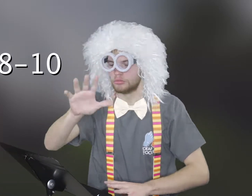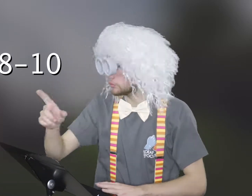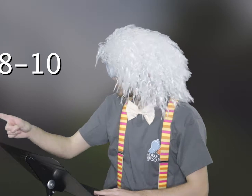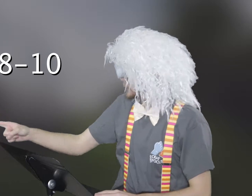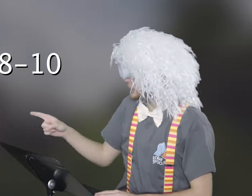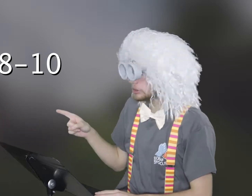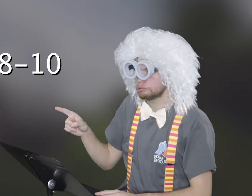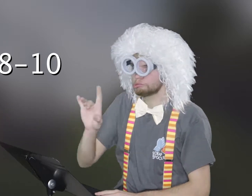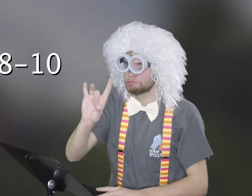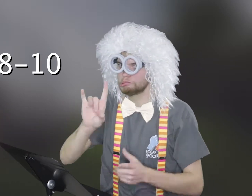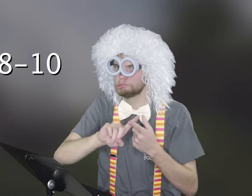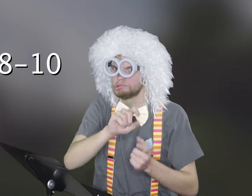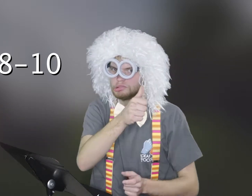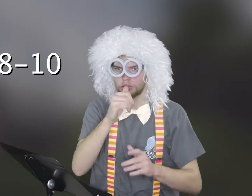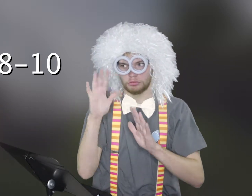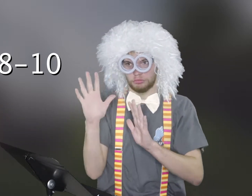It's going to be worth 8th through the 10th.